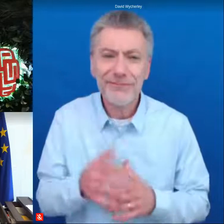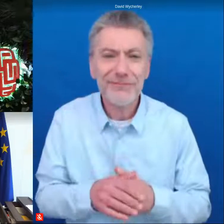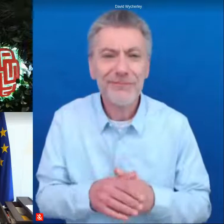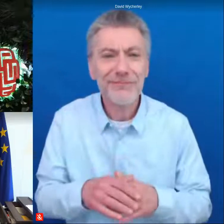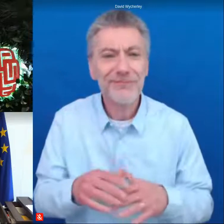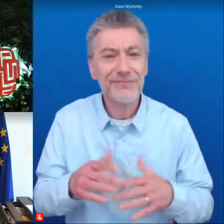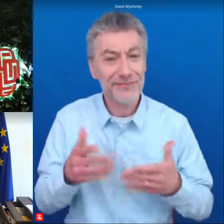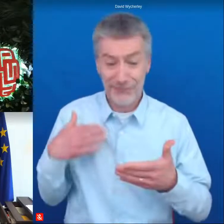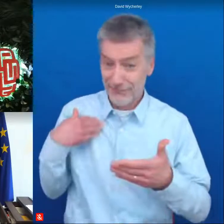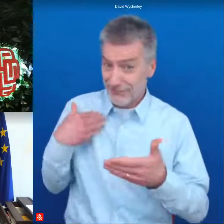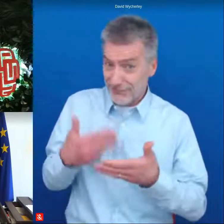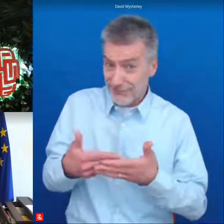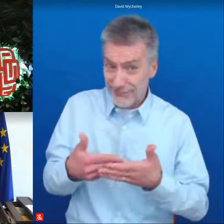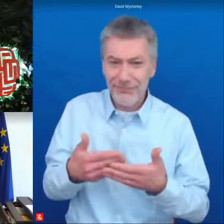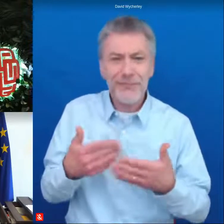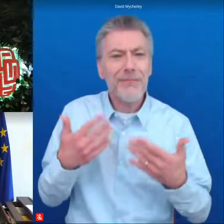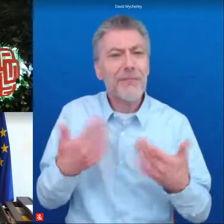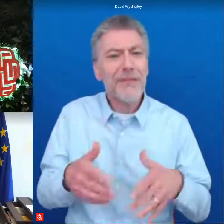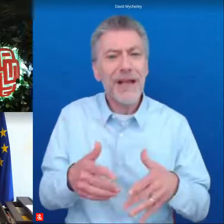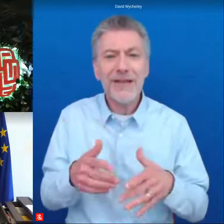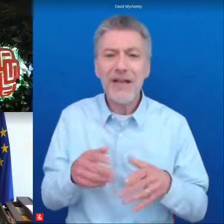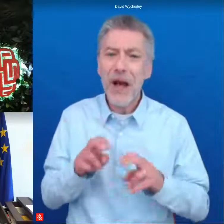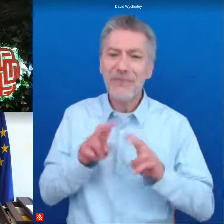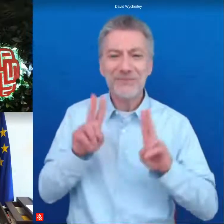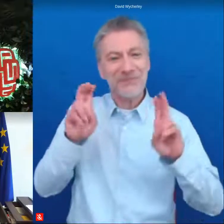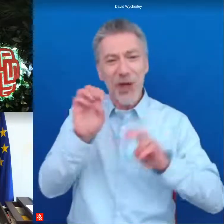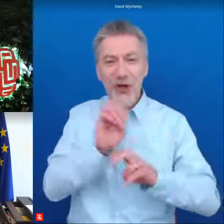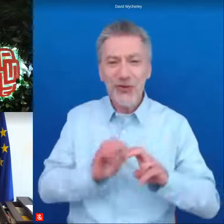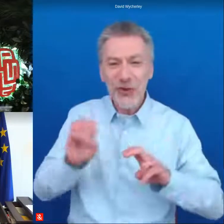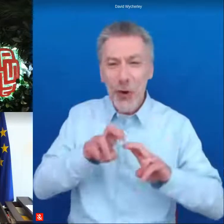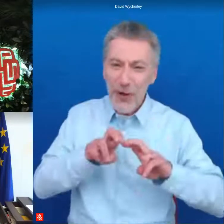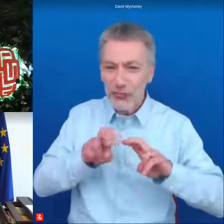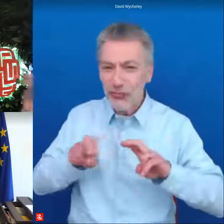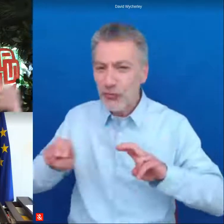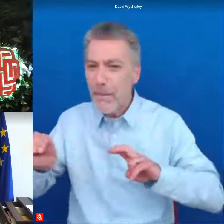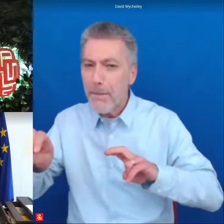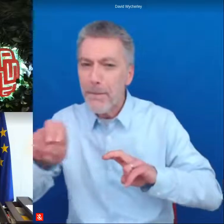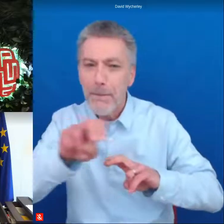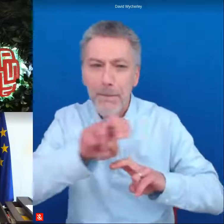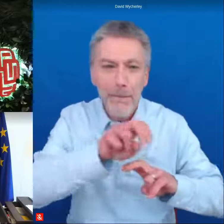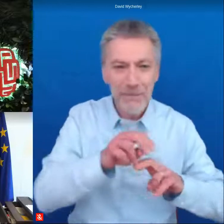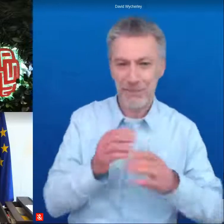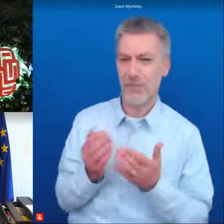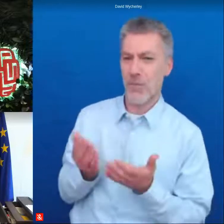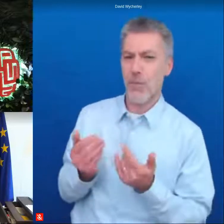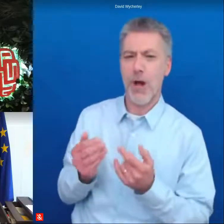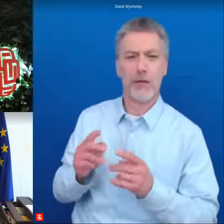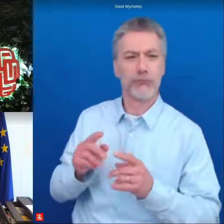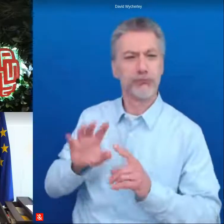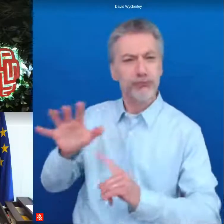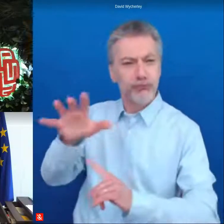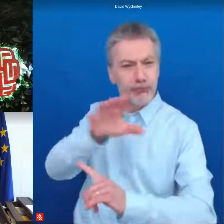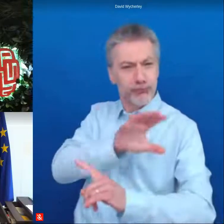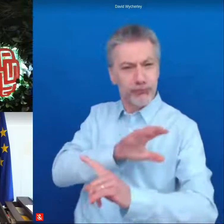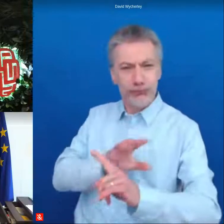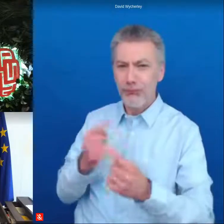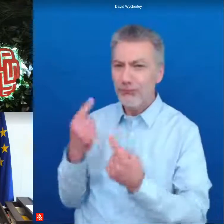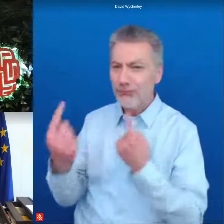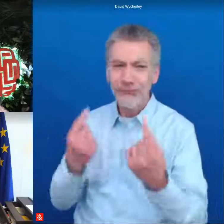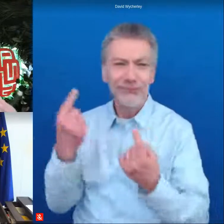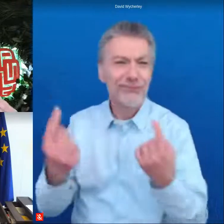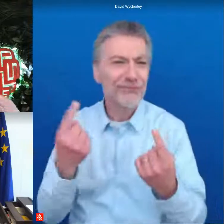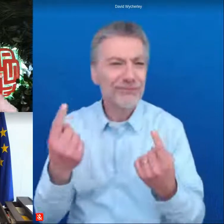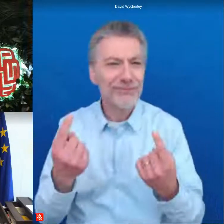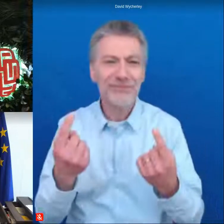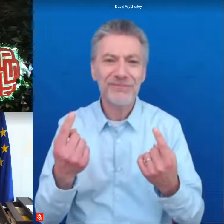until now is we have that took a little trip around europe and we have welcomed different voices from different regions of europe what we call a